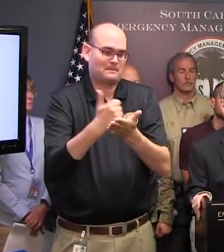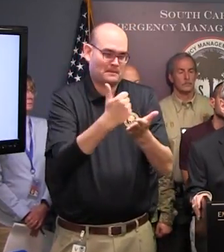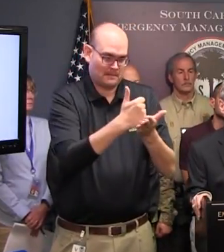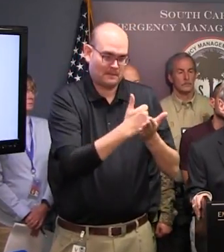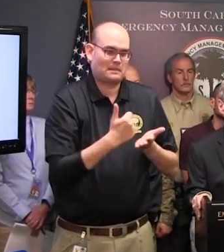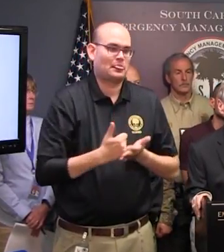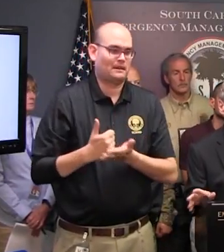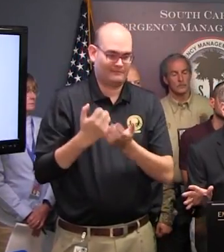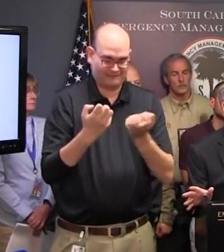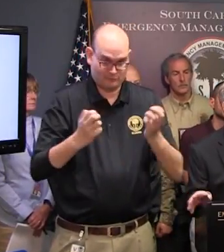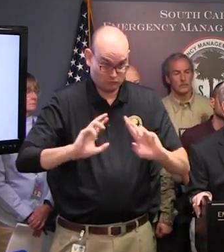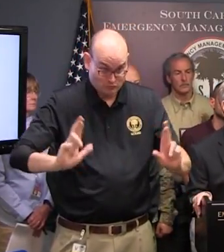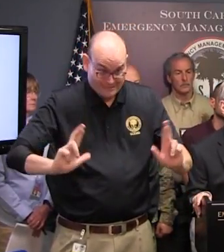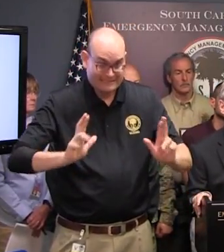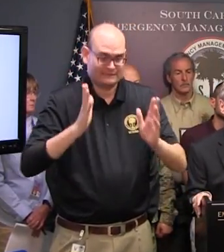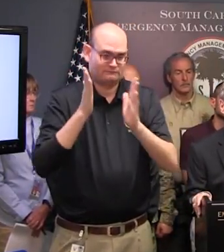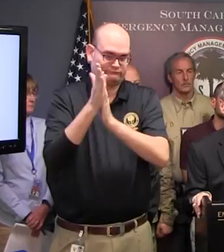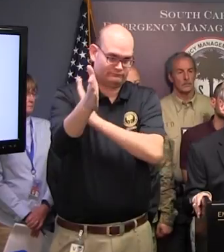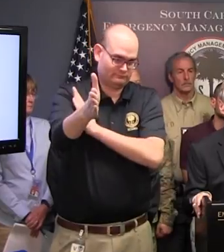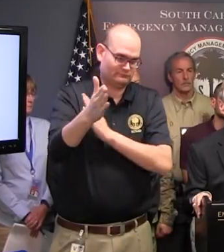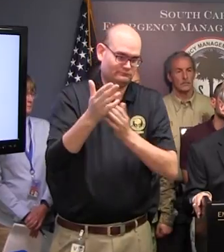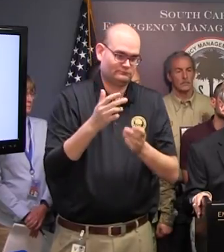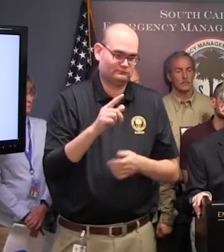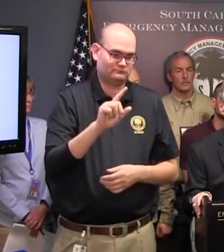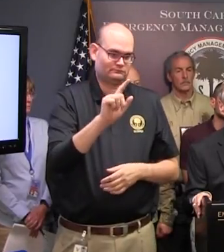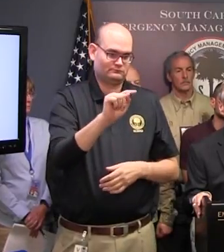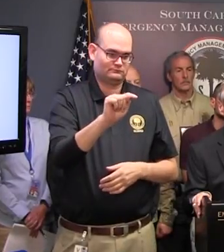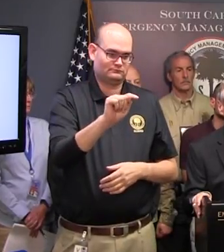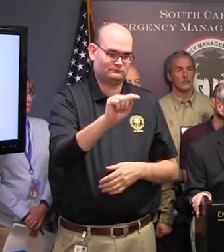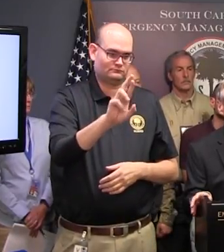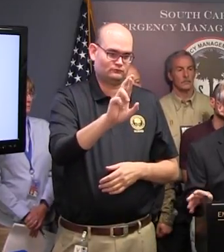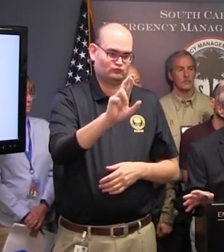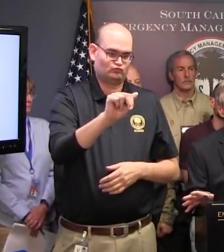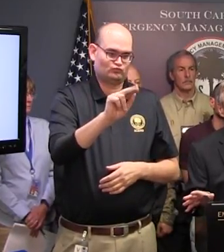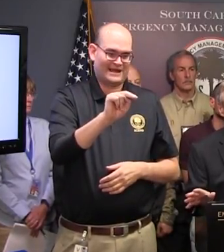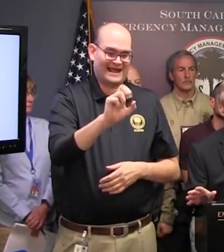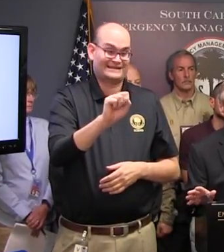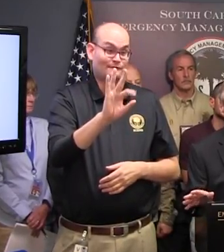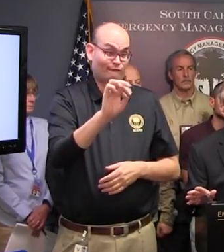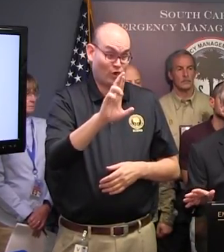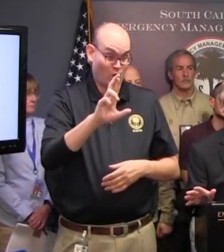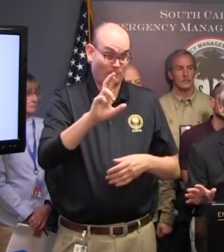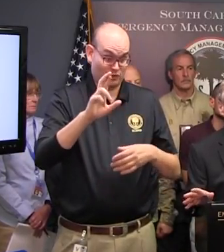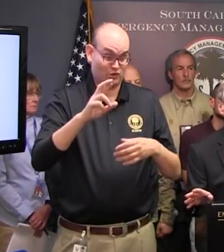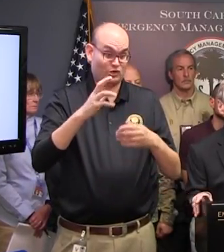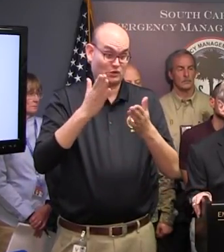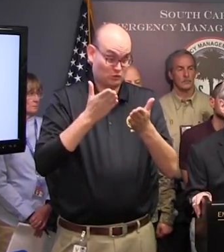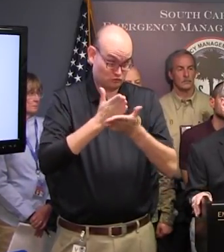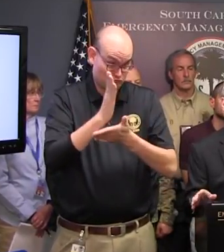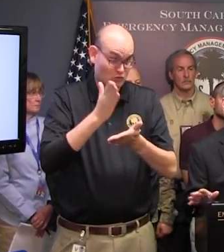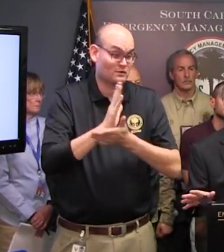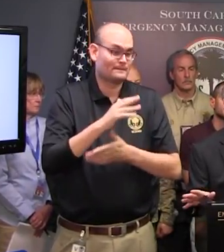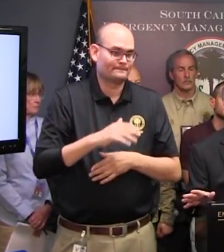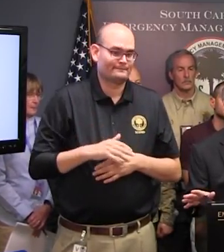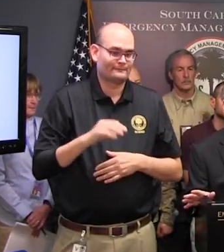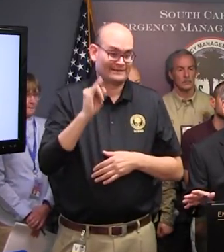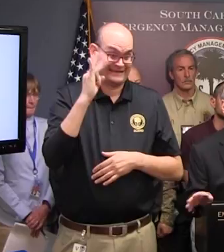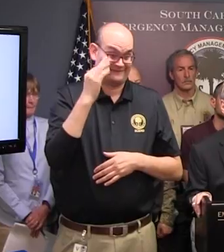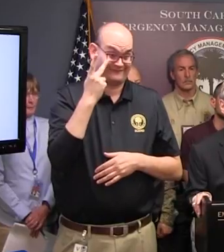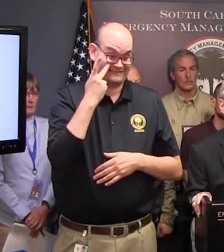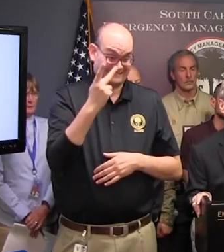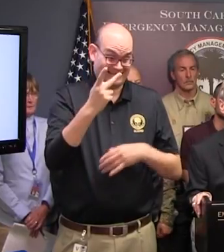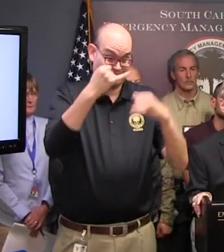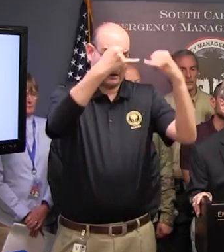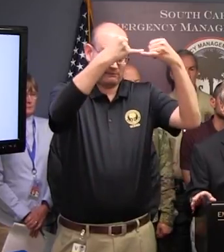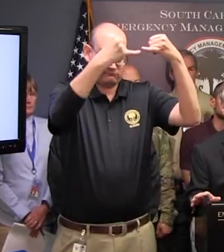transformers and those types of things. Of course, if you see a downed power line, don't go near